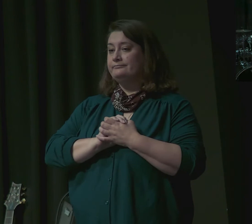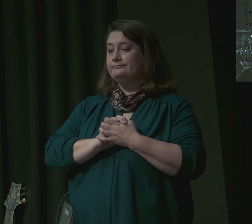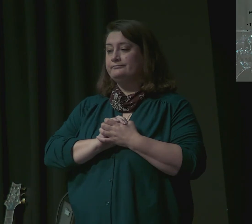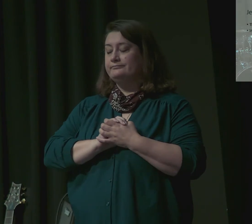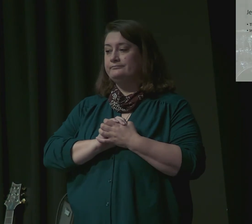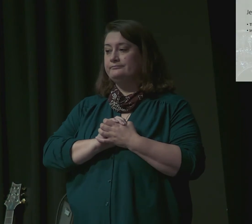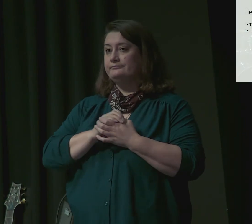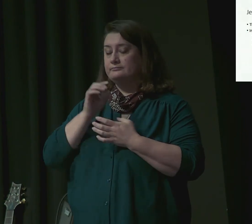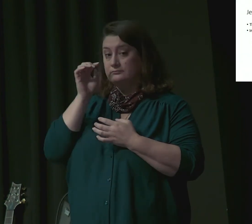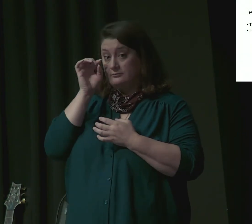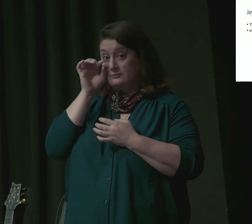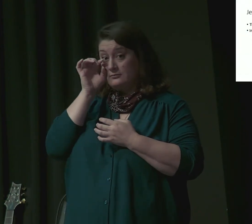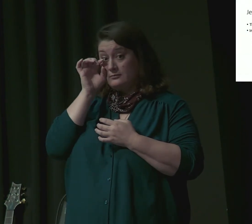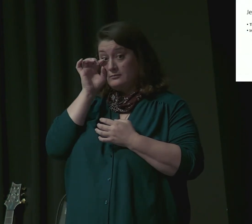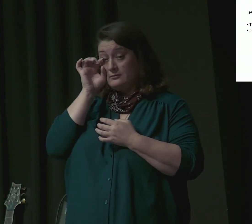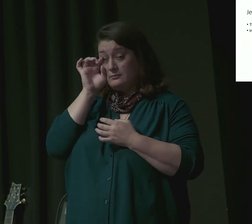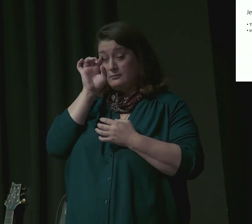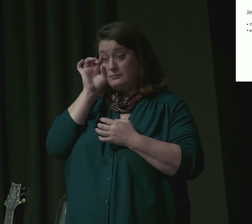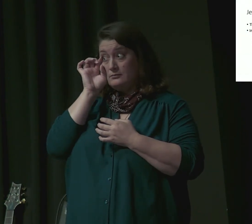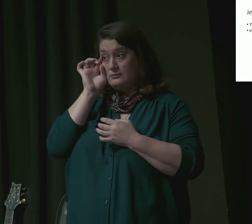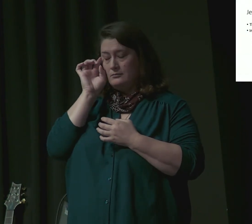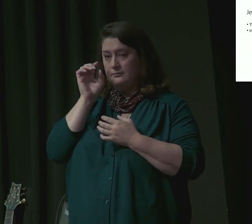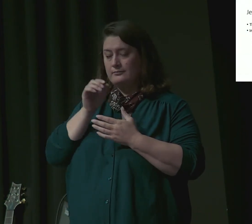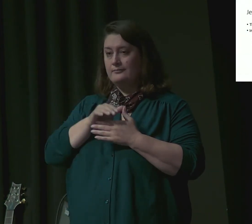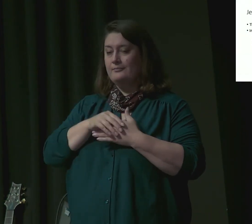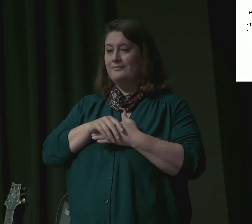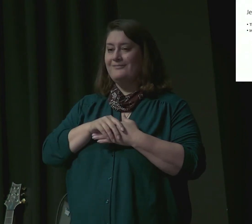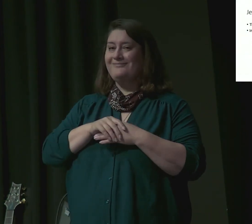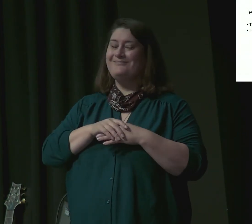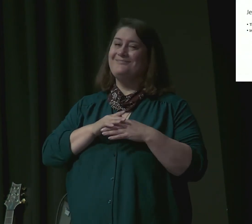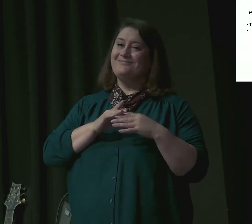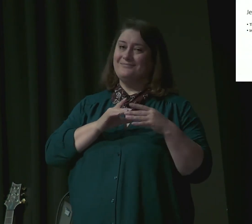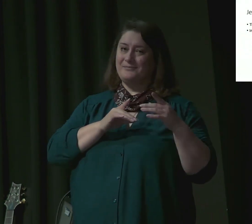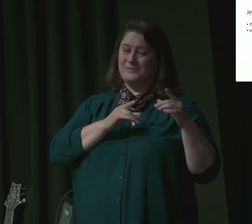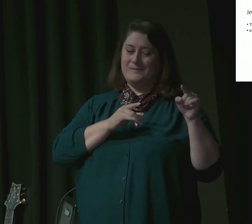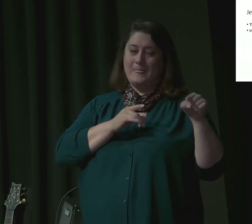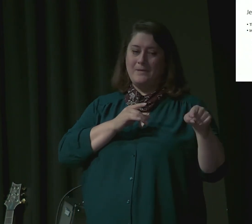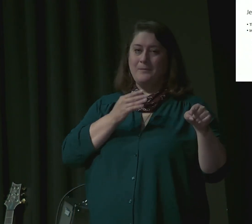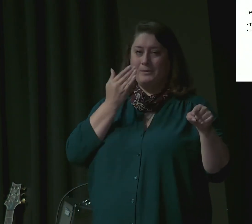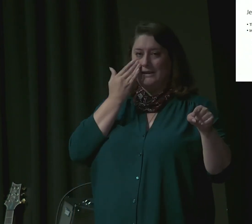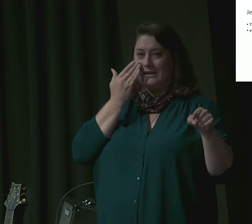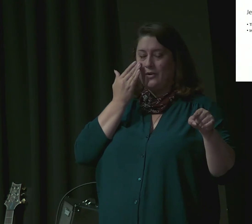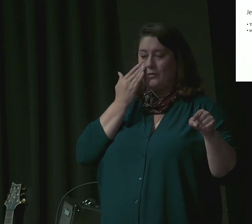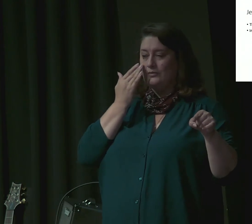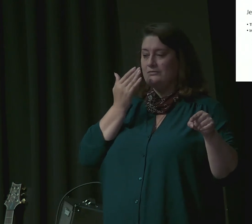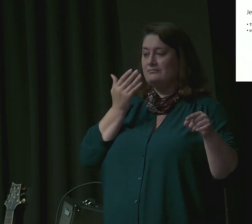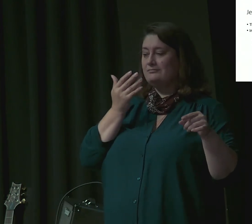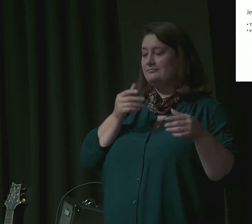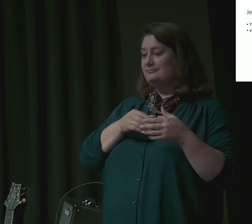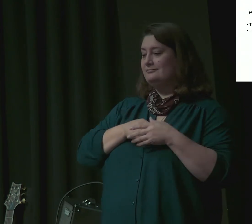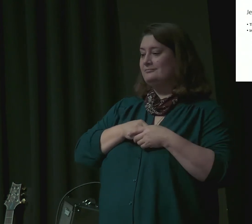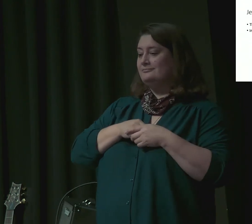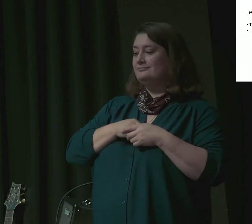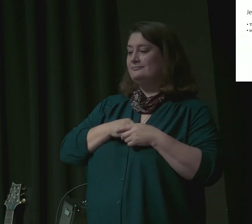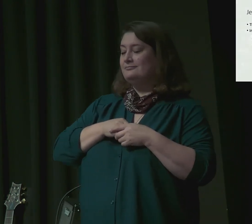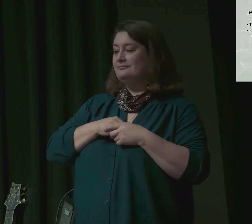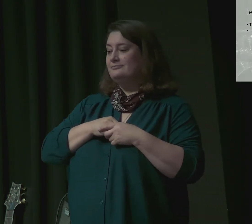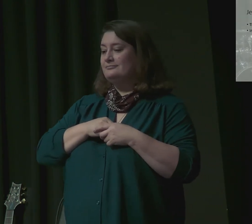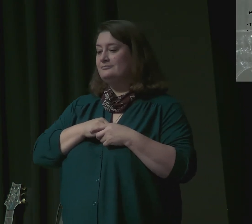that they were heading not towards something to fear, but to a feast.